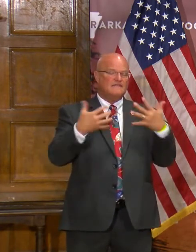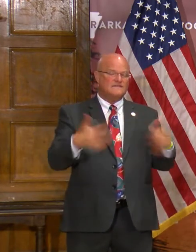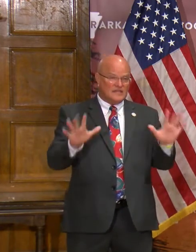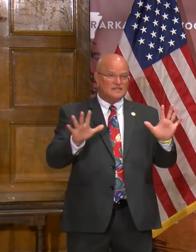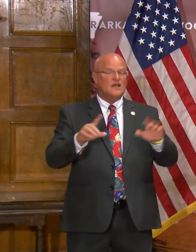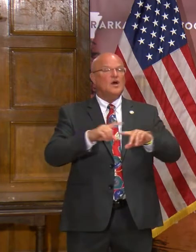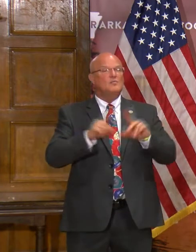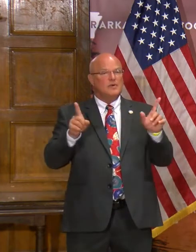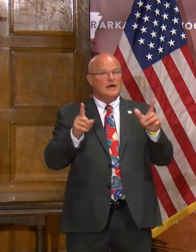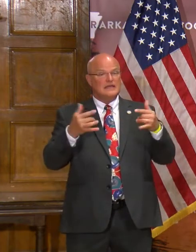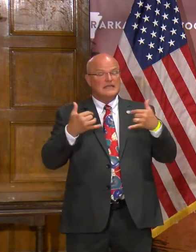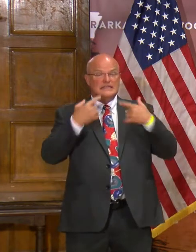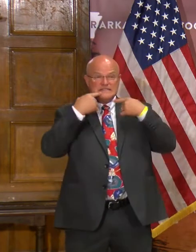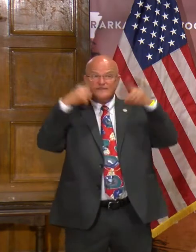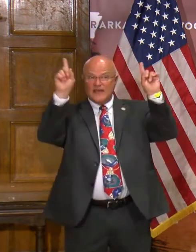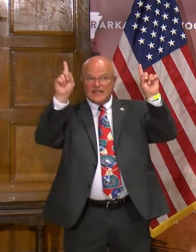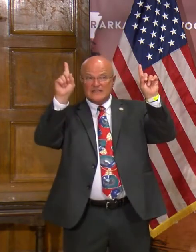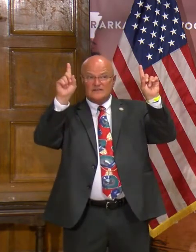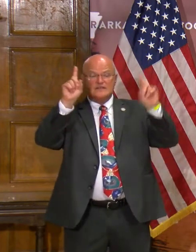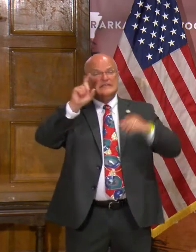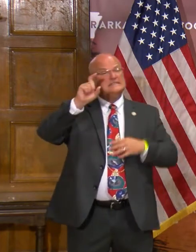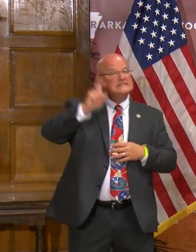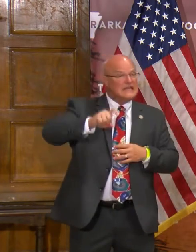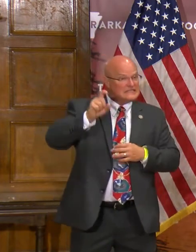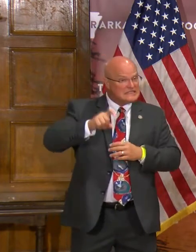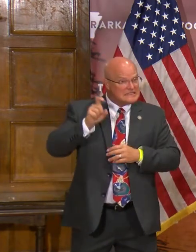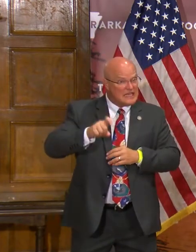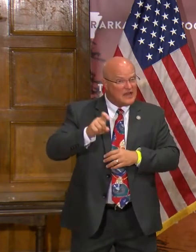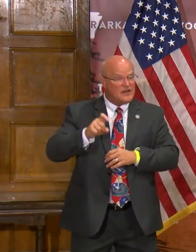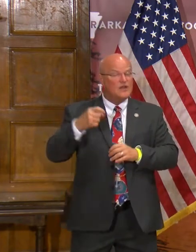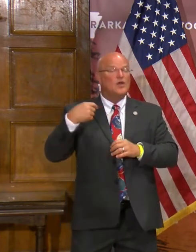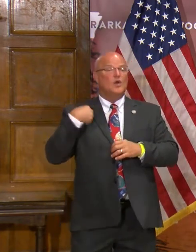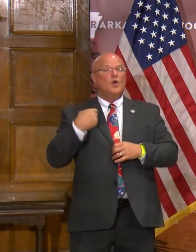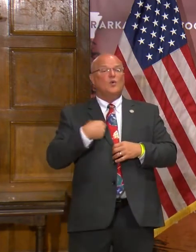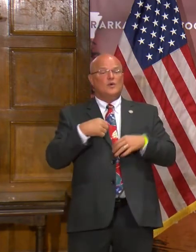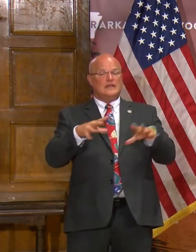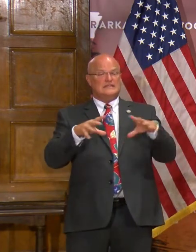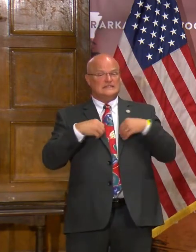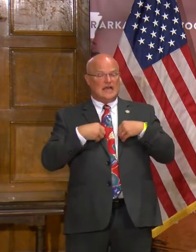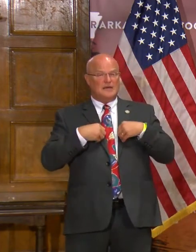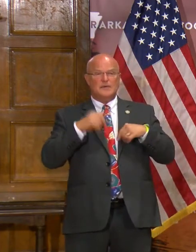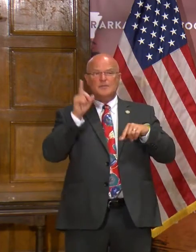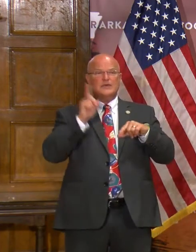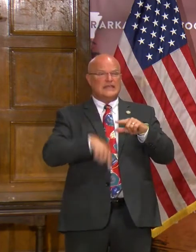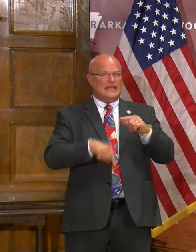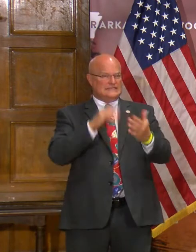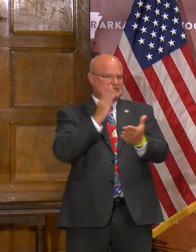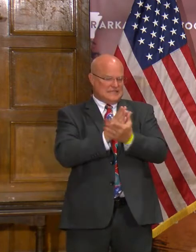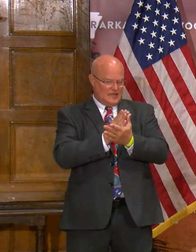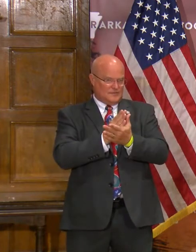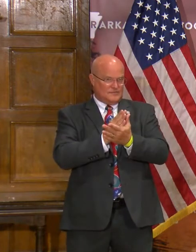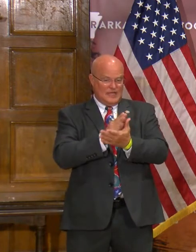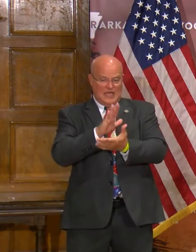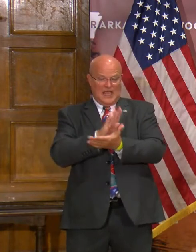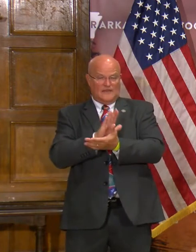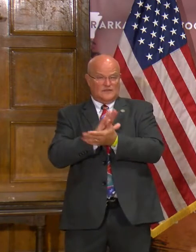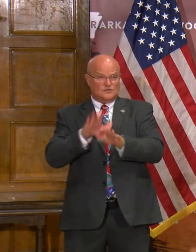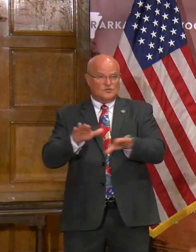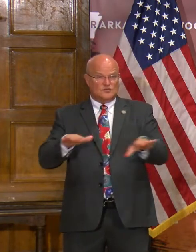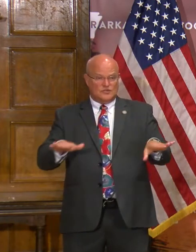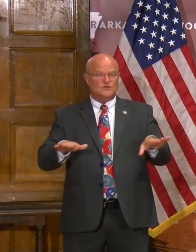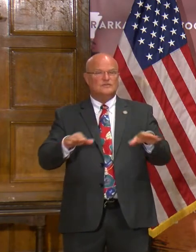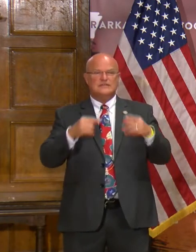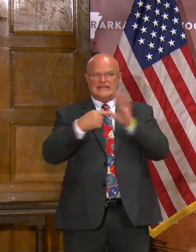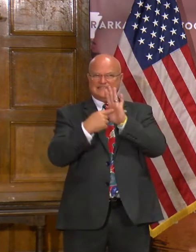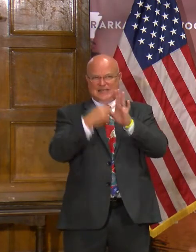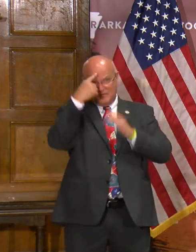is still effective. It is necessary. We're adopting it, but we cannot lose that focus. And the school children have really set the